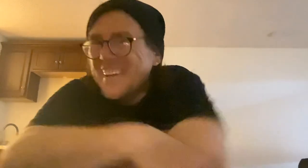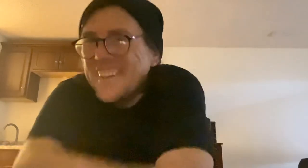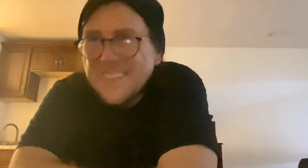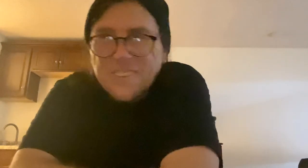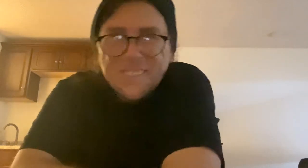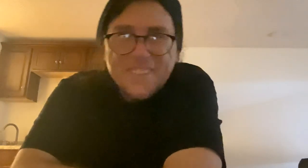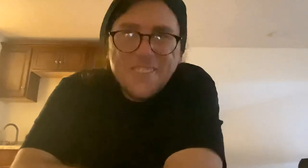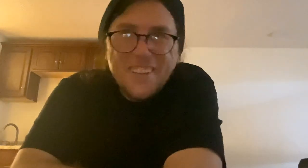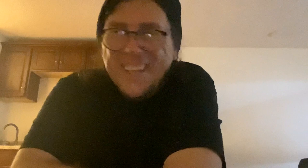to all of his critics.